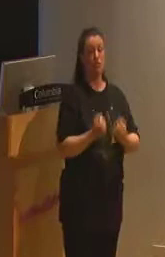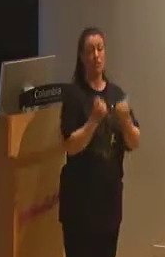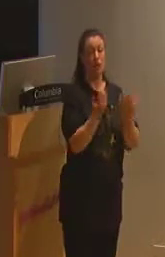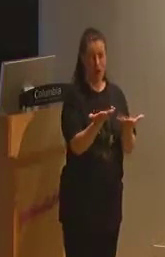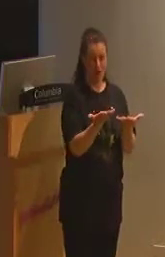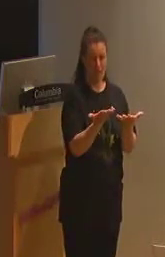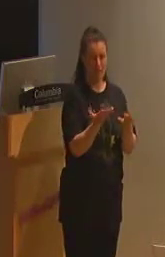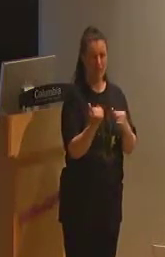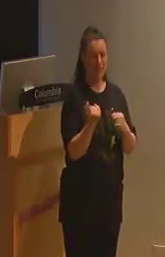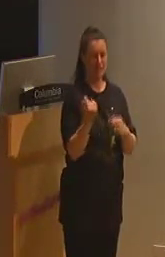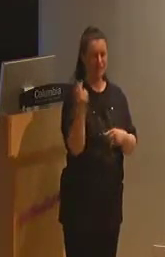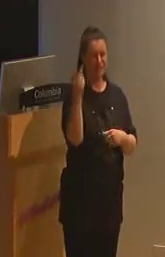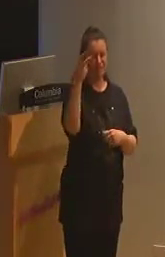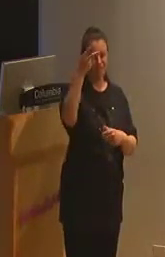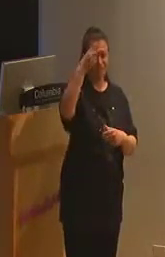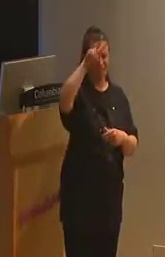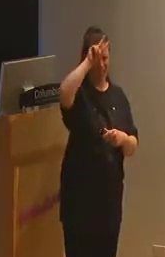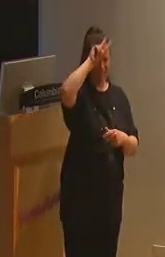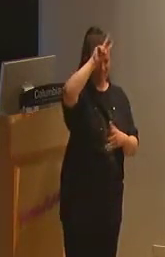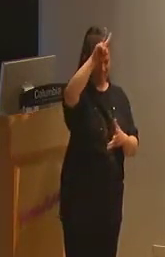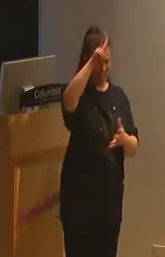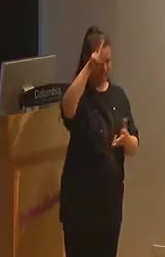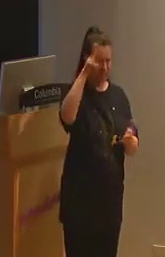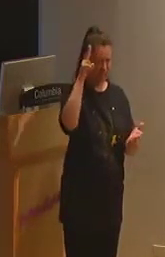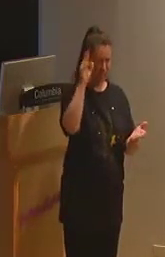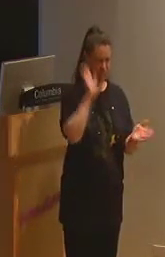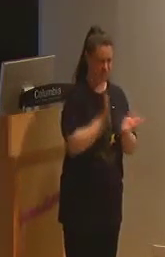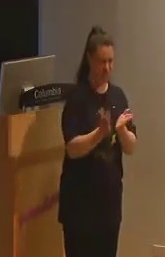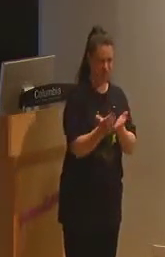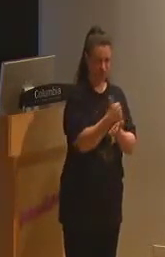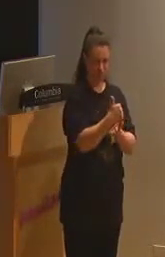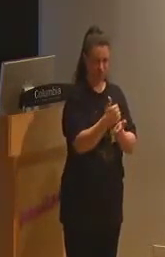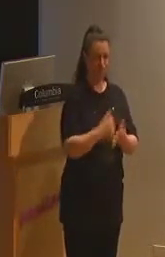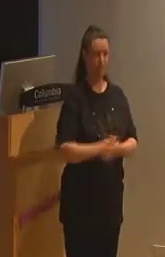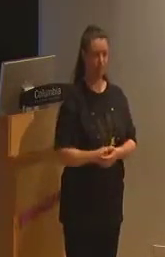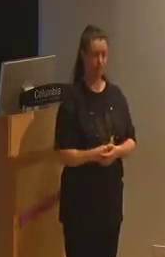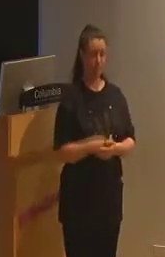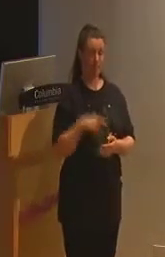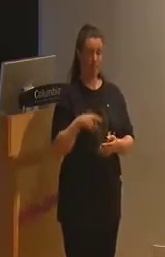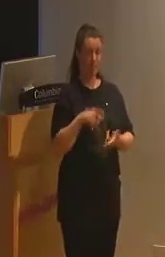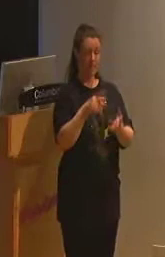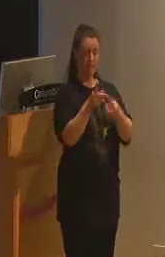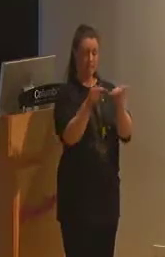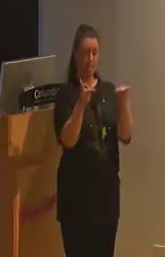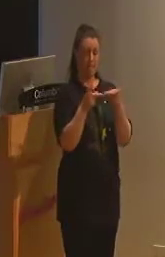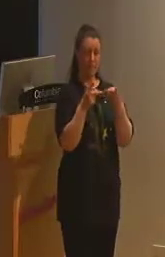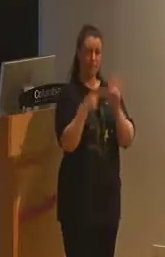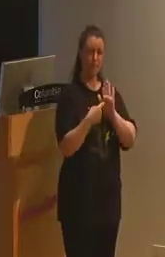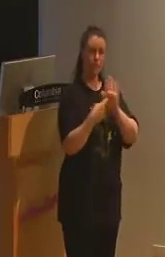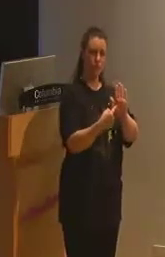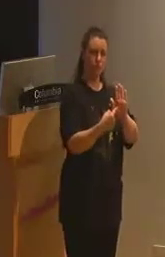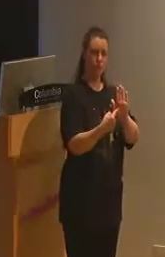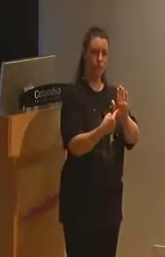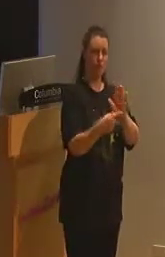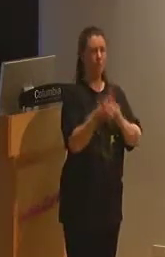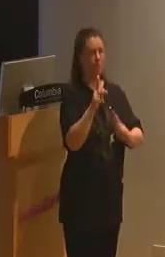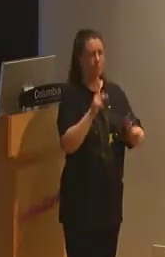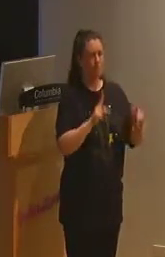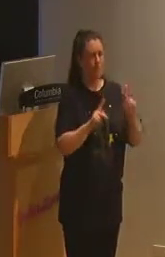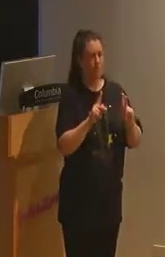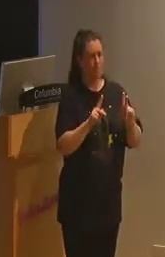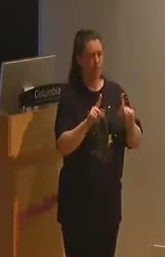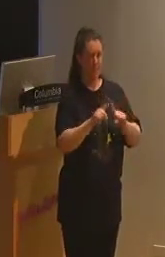and idiocy. These institutions would serve as curative spaces for people with bodily